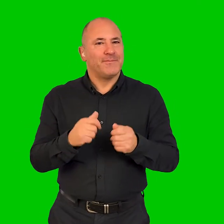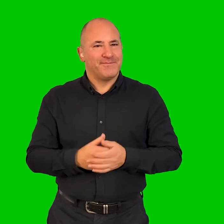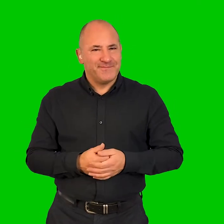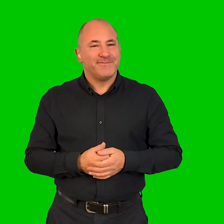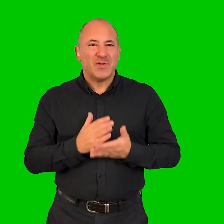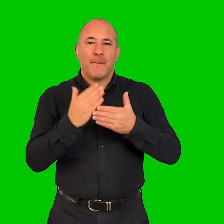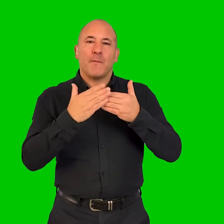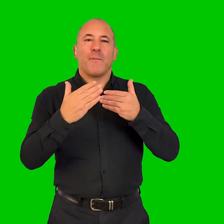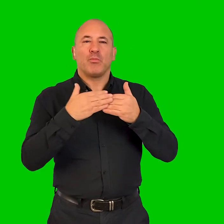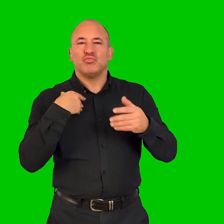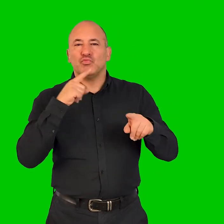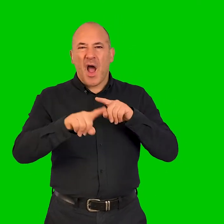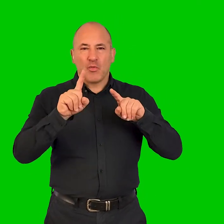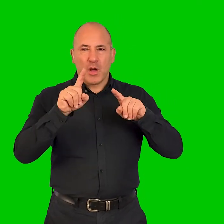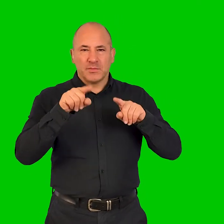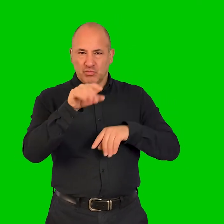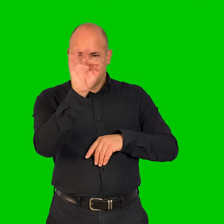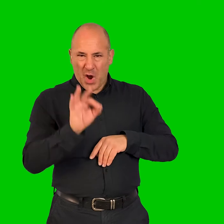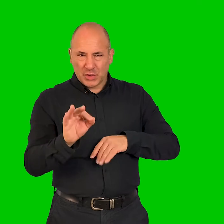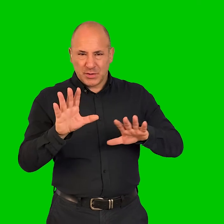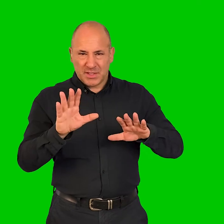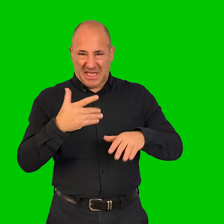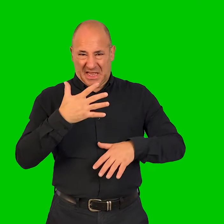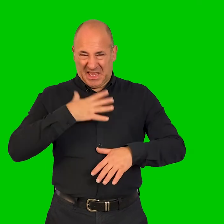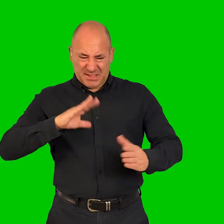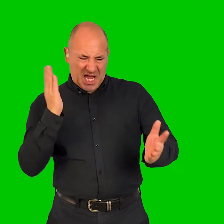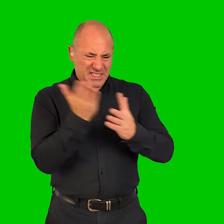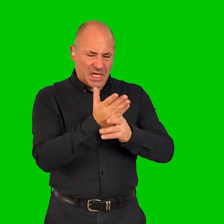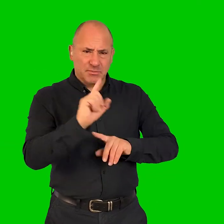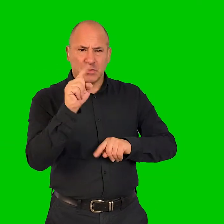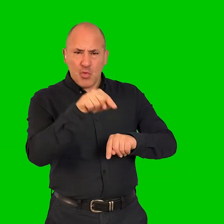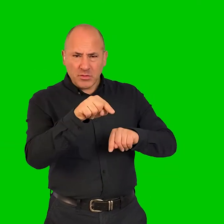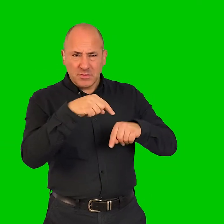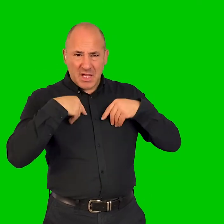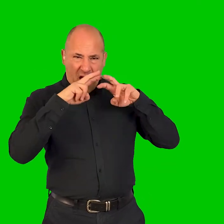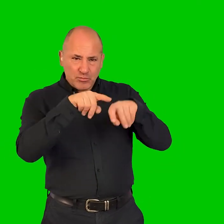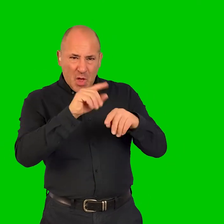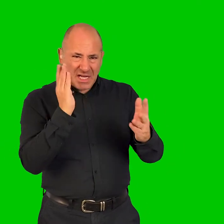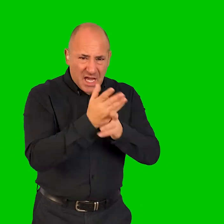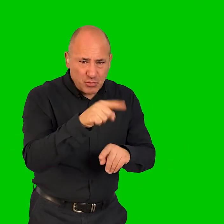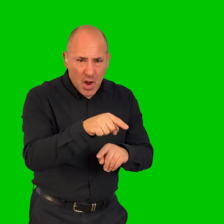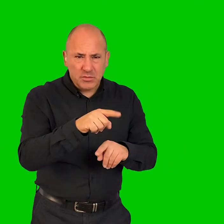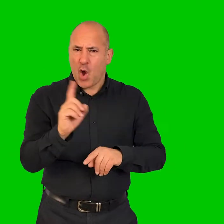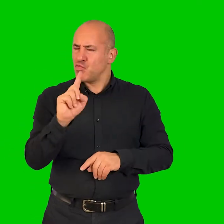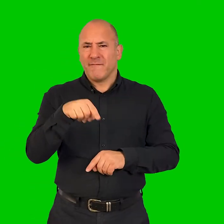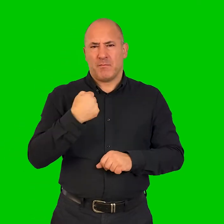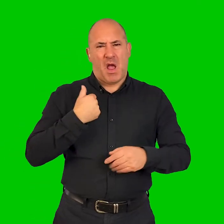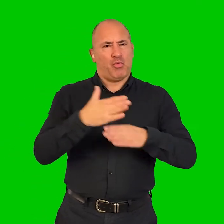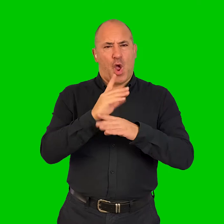more and more, I'm trying to explore this question of what needs to be